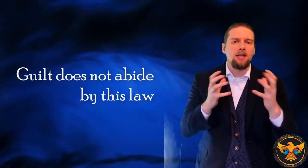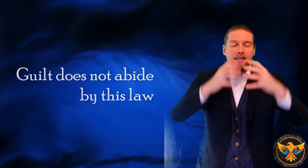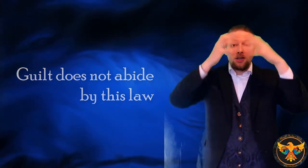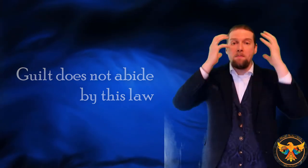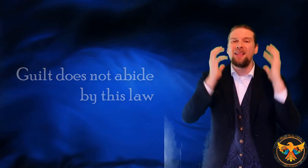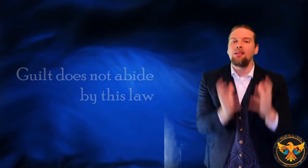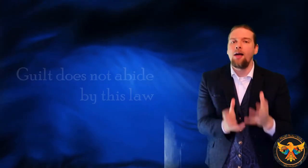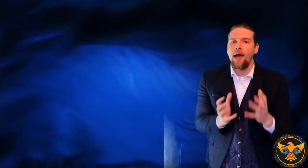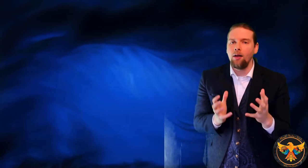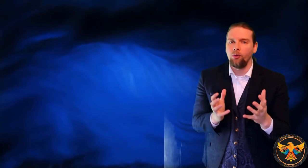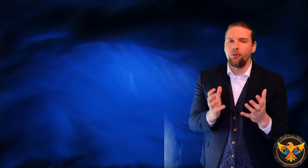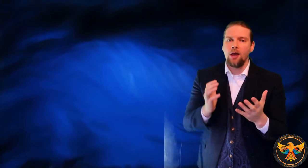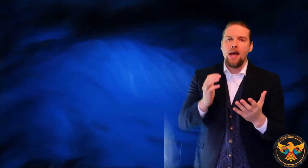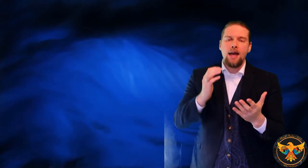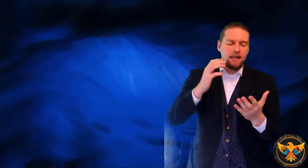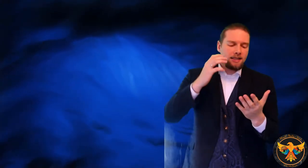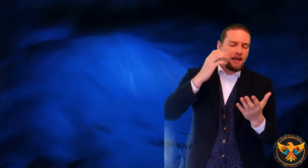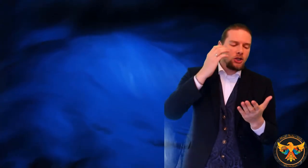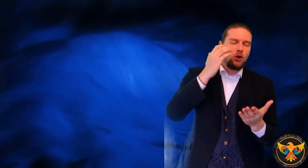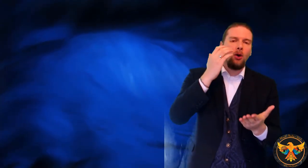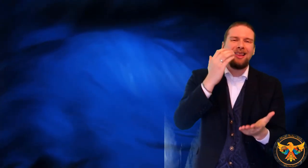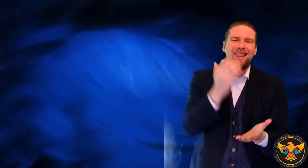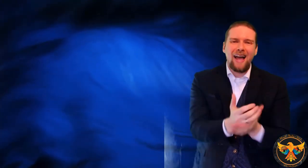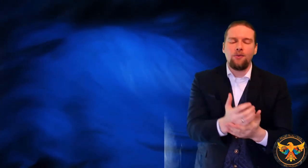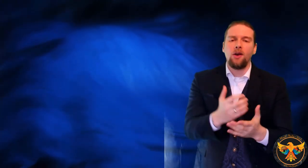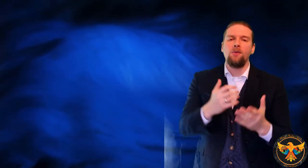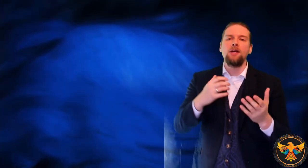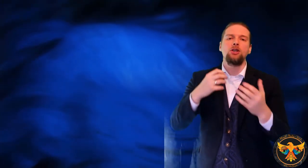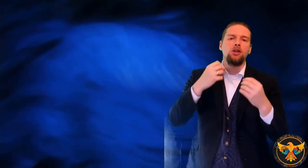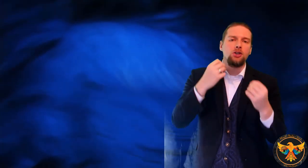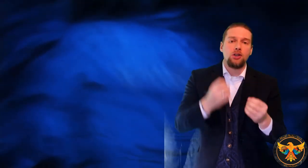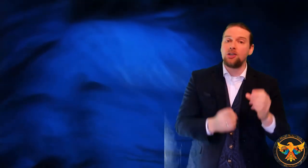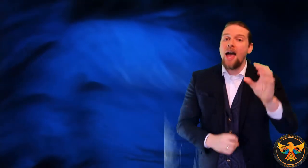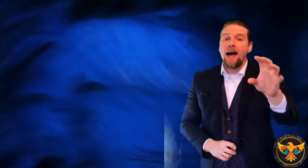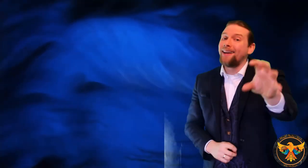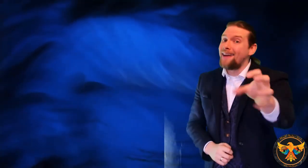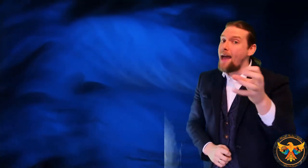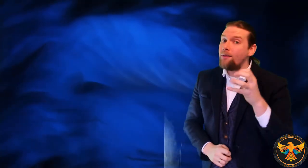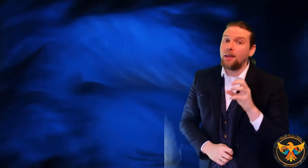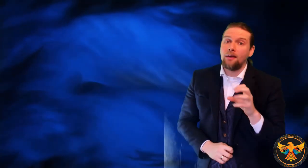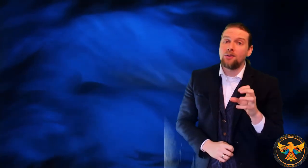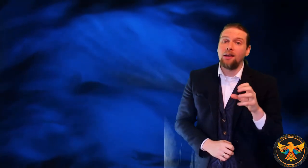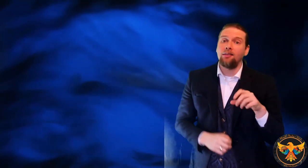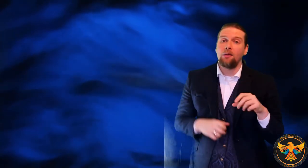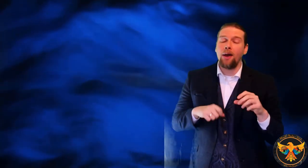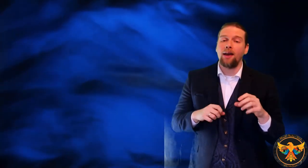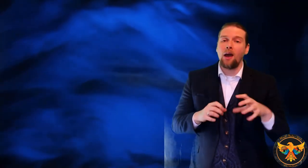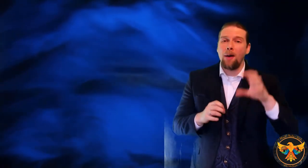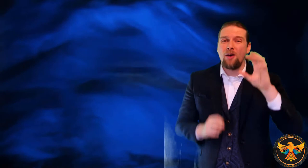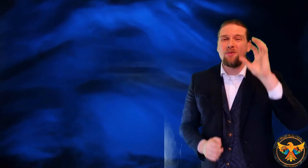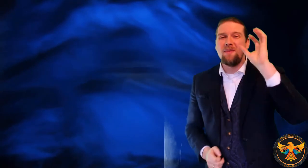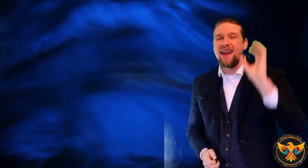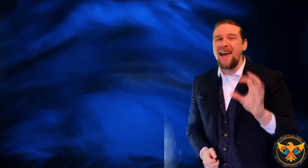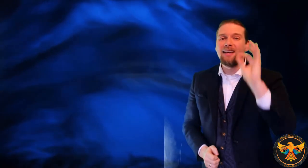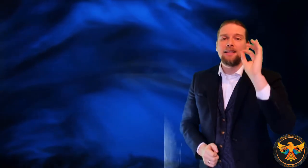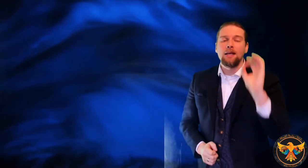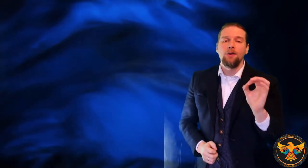It takes your mental health. It takes your life and eventually just sucks. And it never gives anything back apart from negativity,